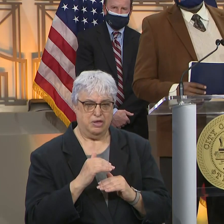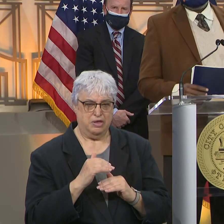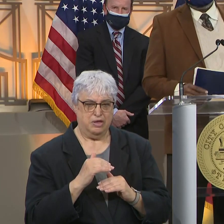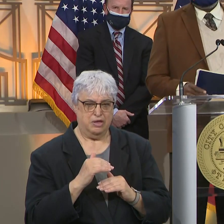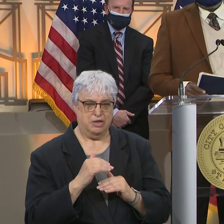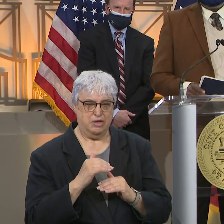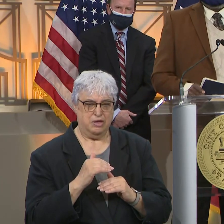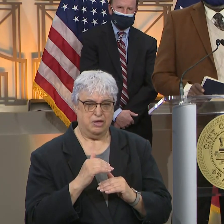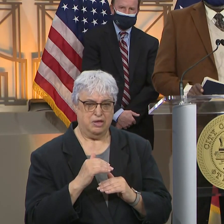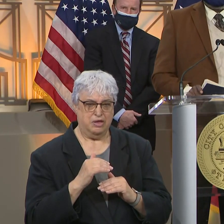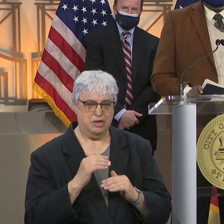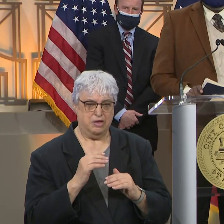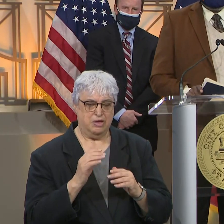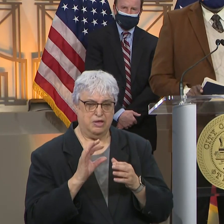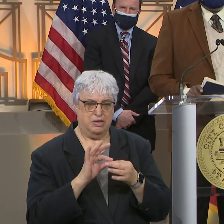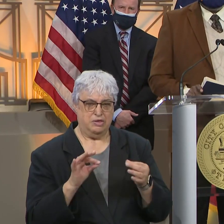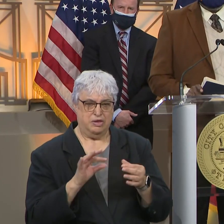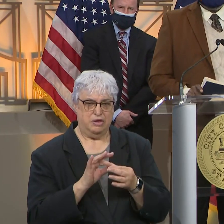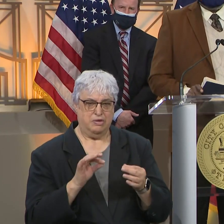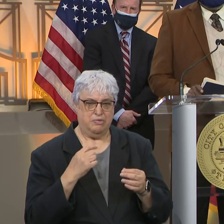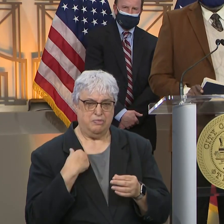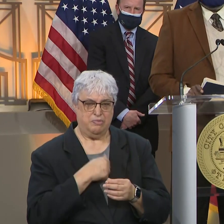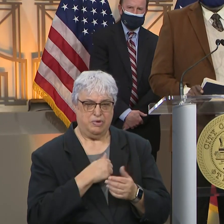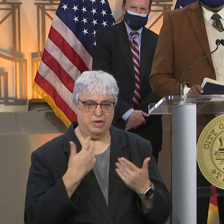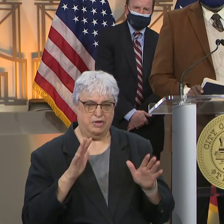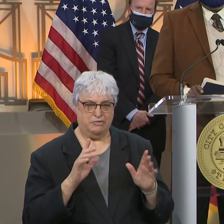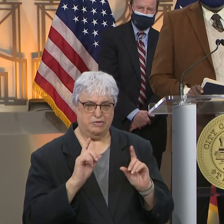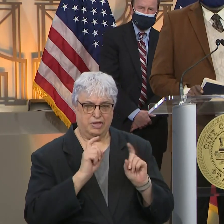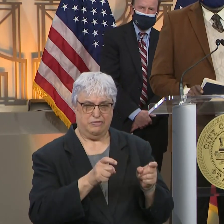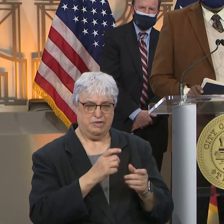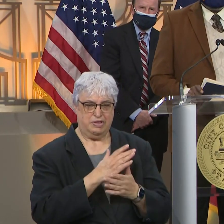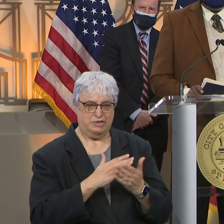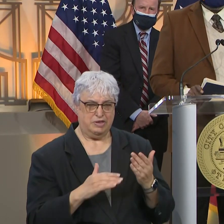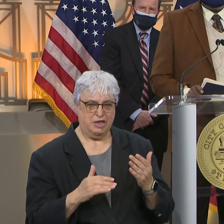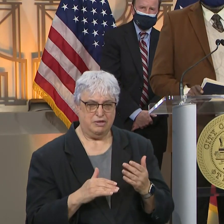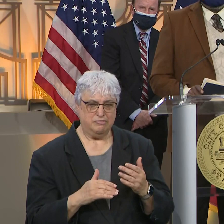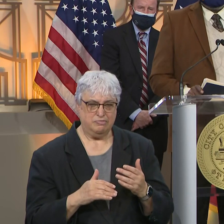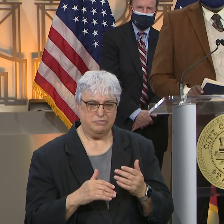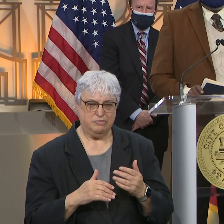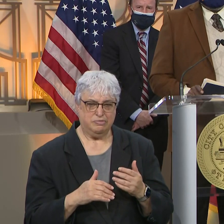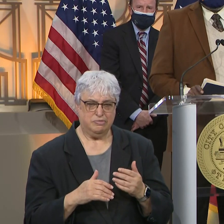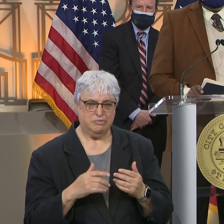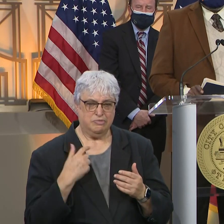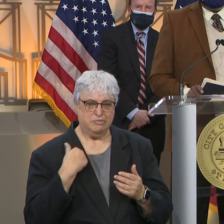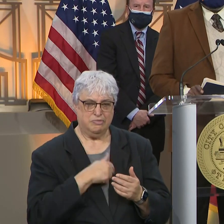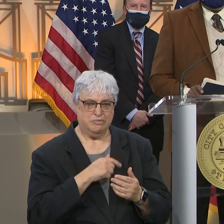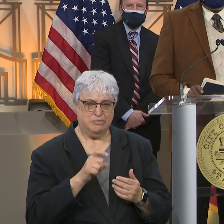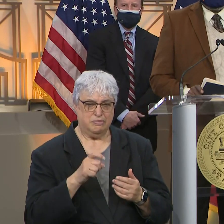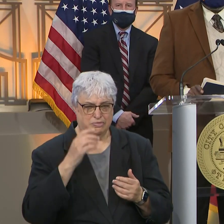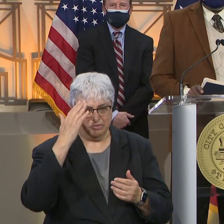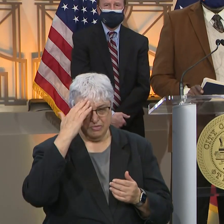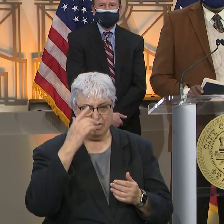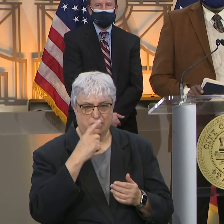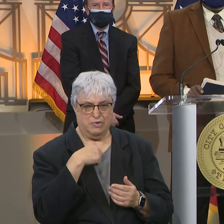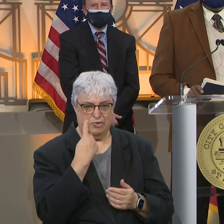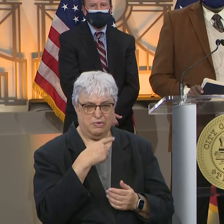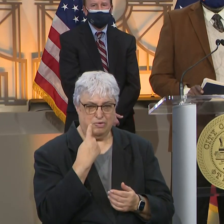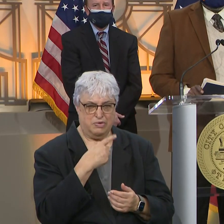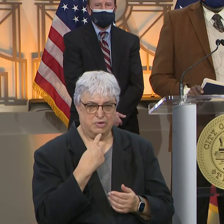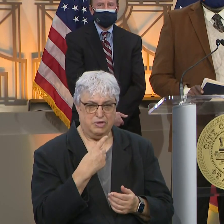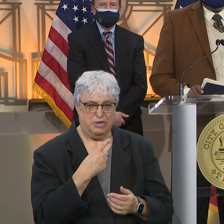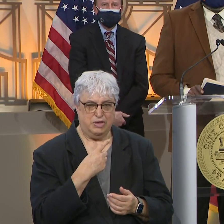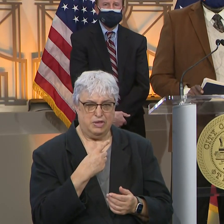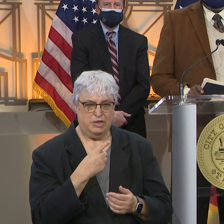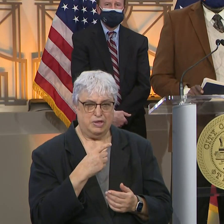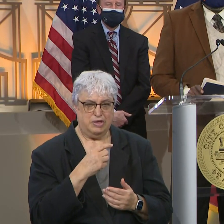subtle statement of we have given some. We will need to know who is taking